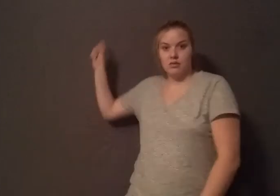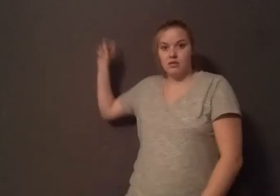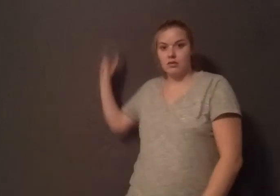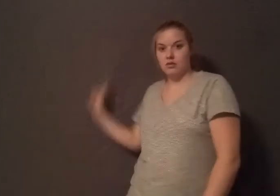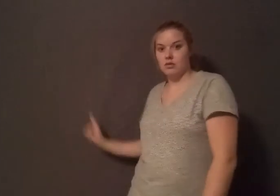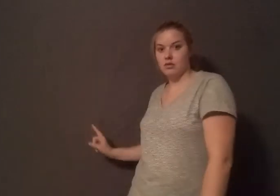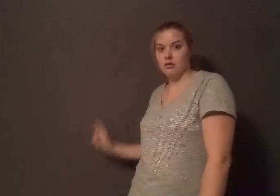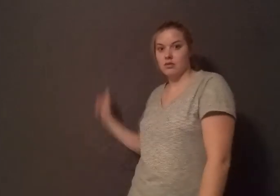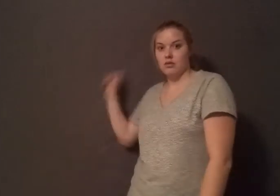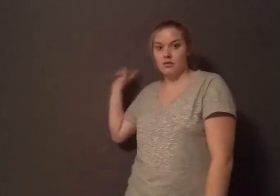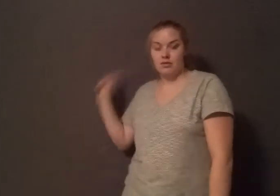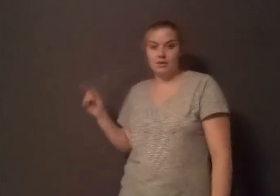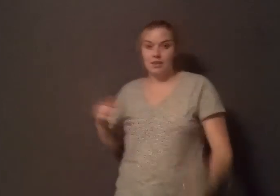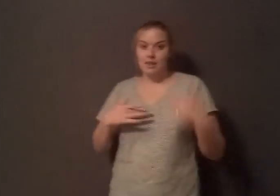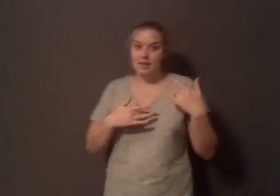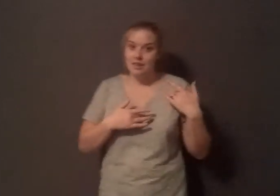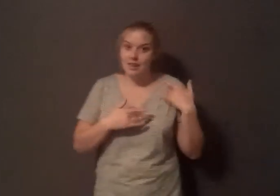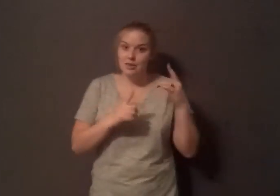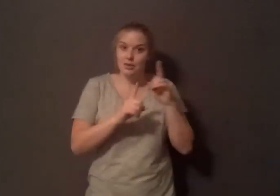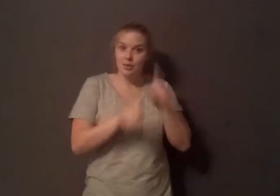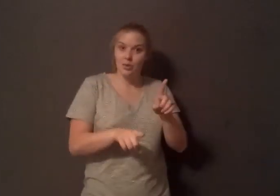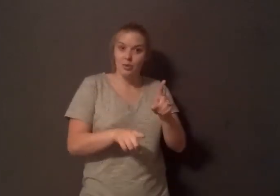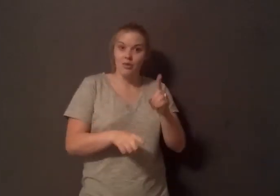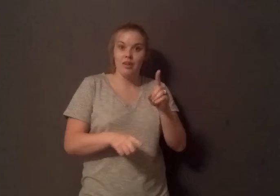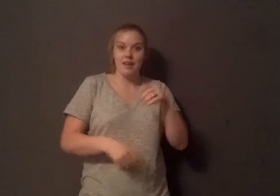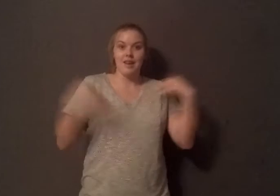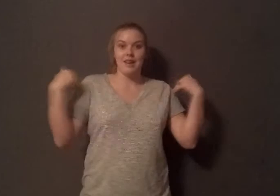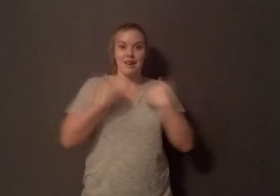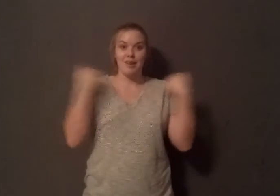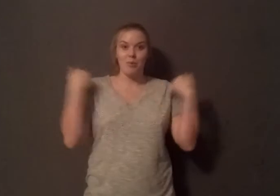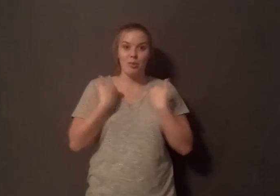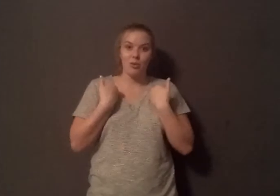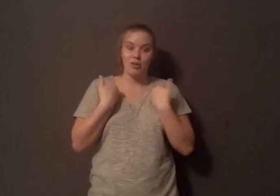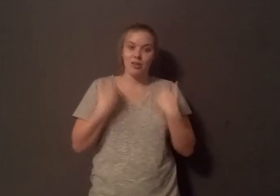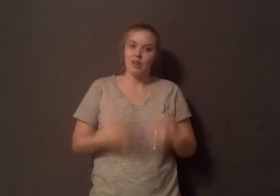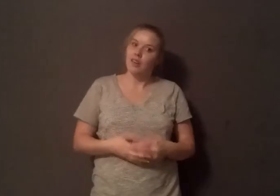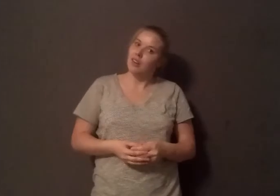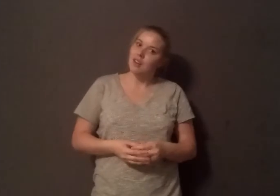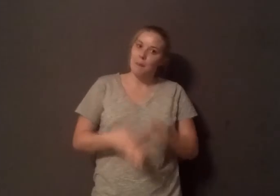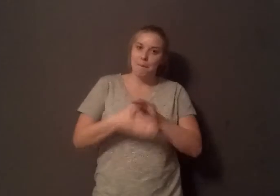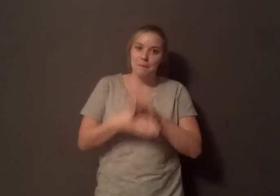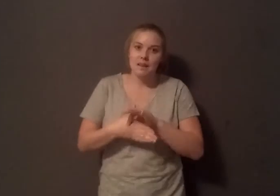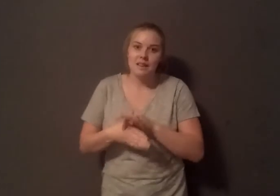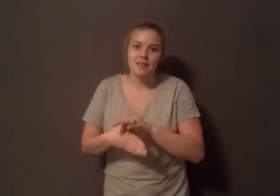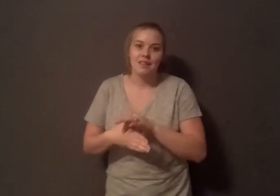States to animal agriculture. Antibiotic residues are found in meat, other antimicrobials are found in meat, there's been aractopamine found in meat,